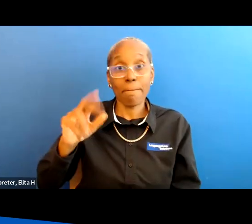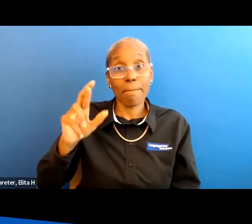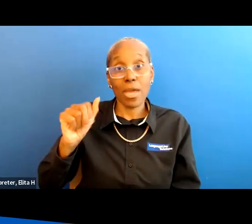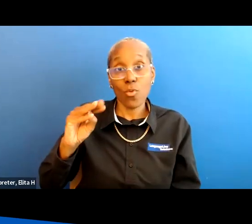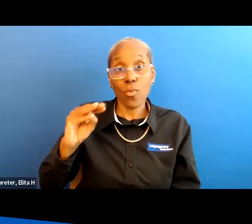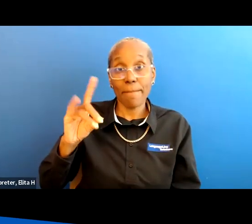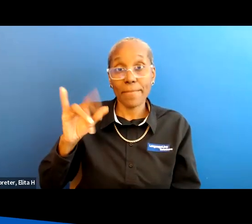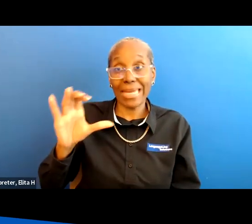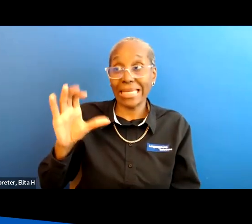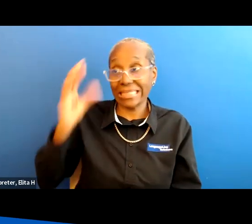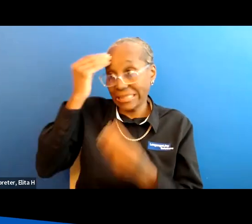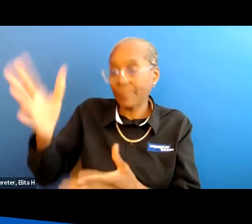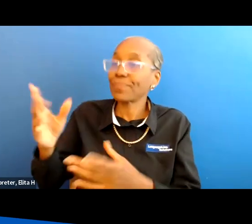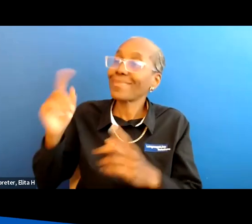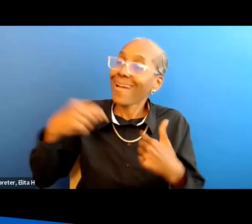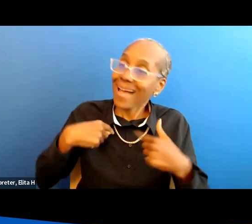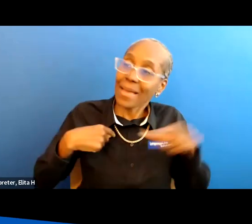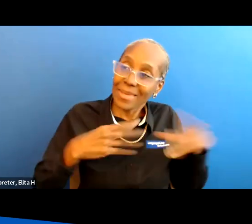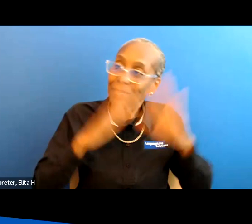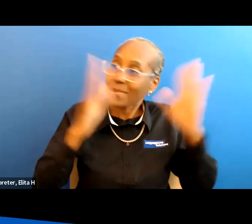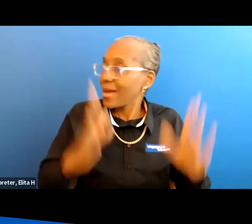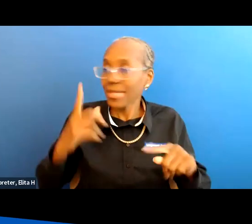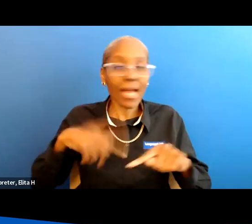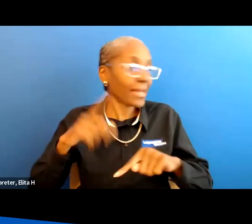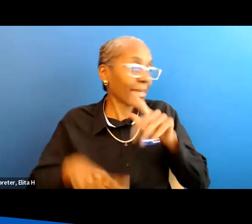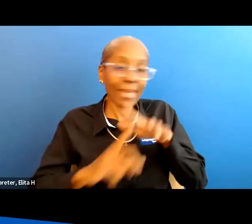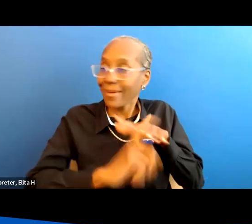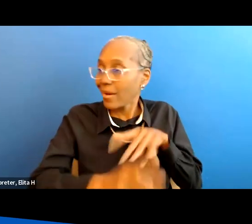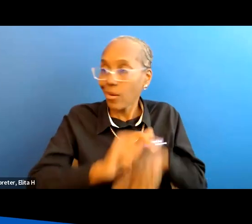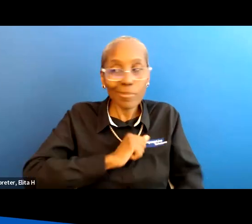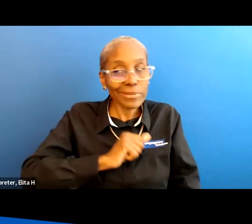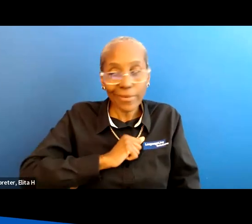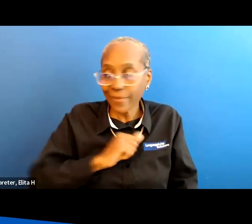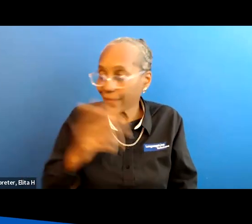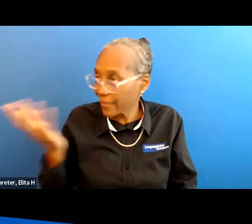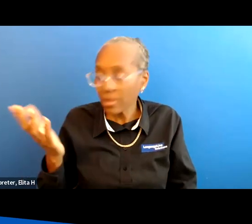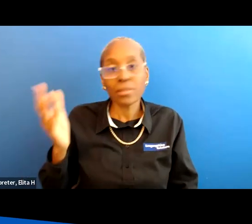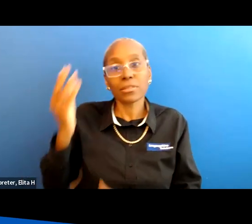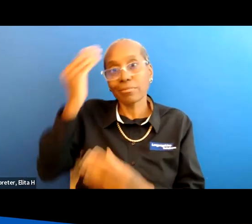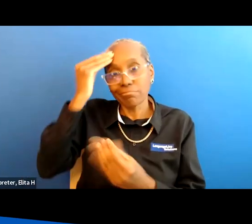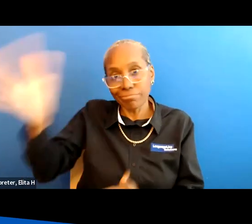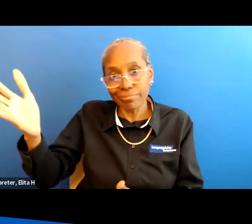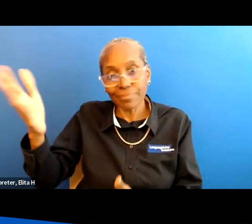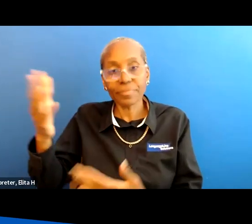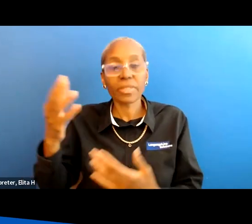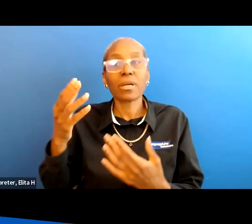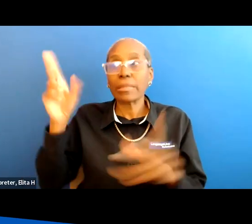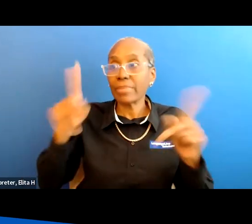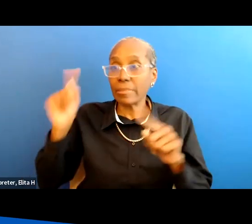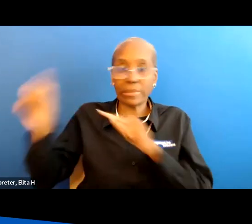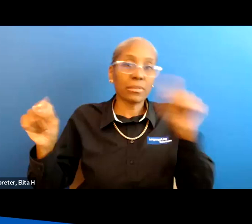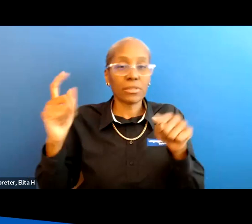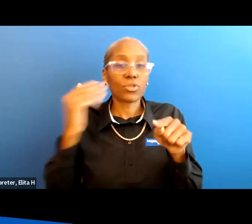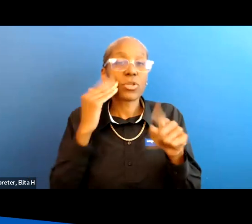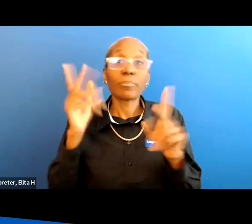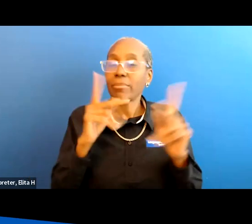if something happens in your house you're in there you might not be able to get out on your own accord you know so make the people aware but what